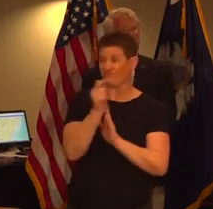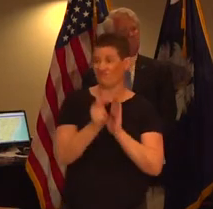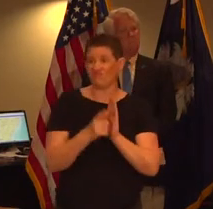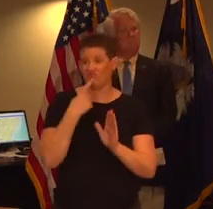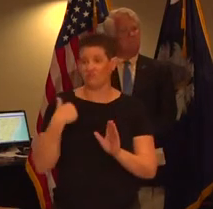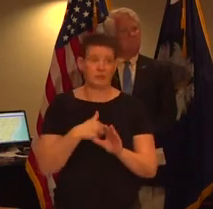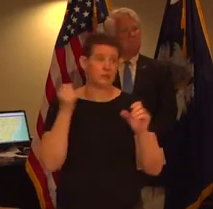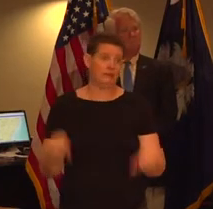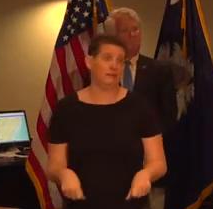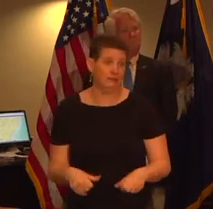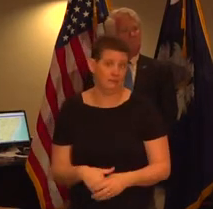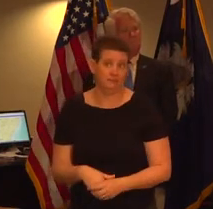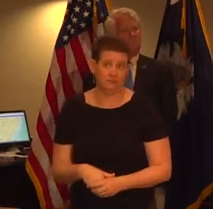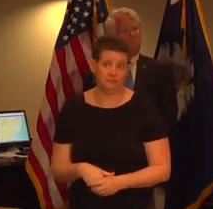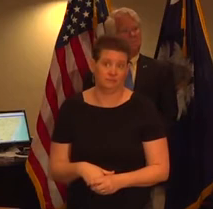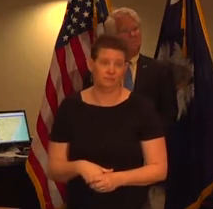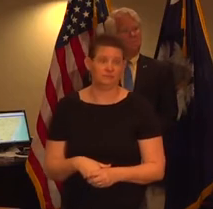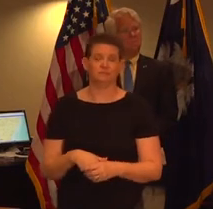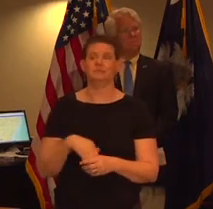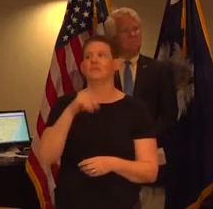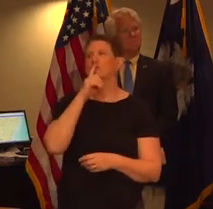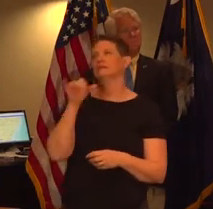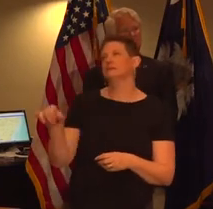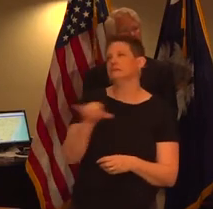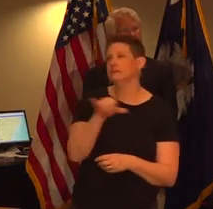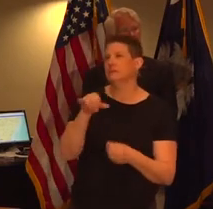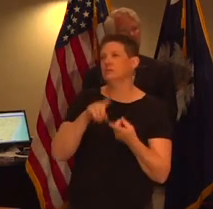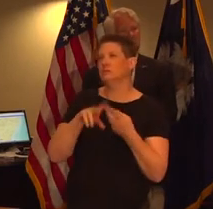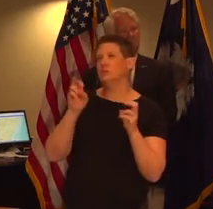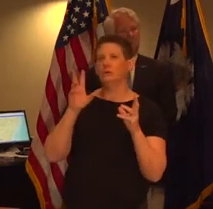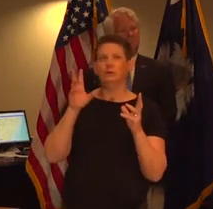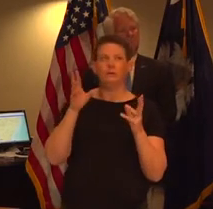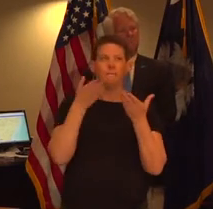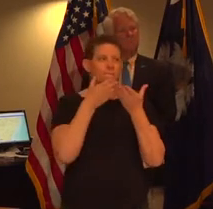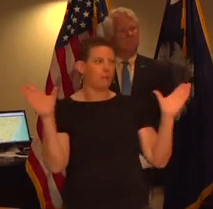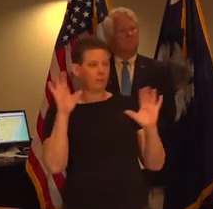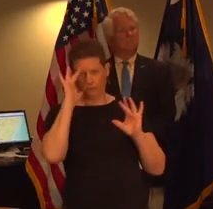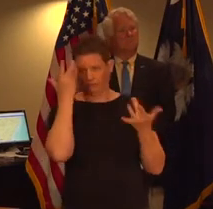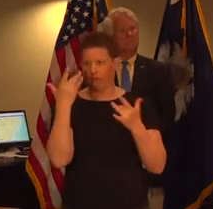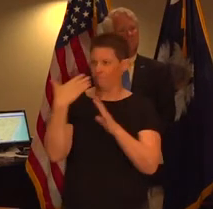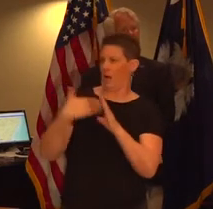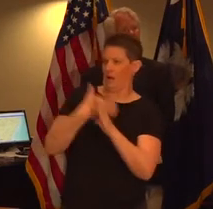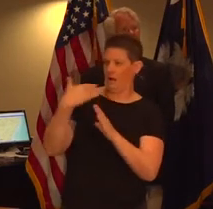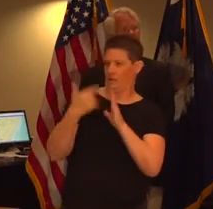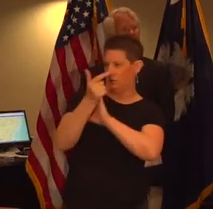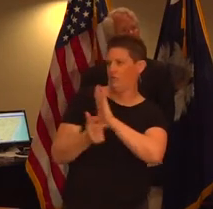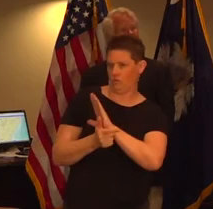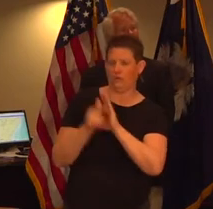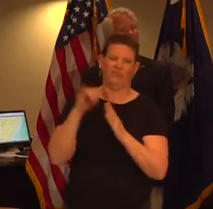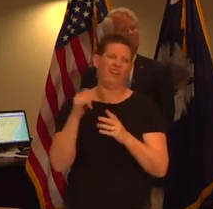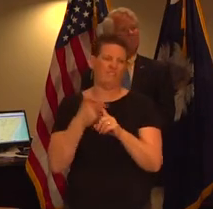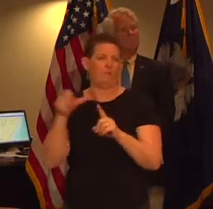officers have it is similar you could say to a public nuisance statute which is a is a civil